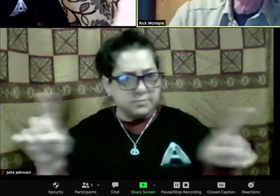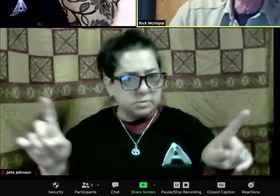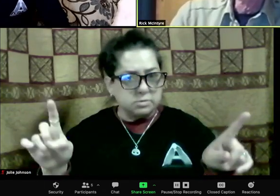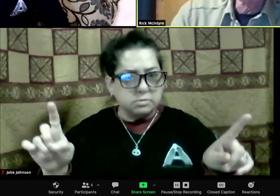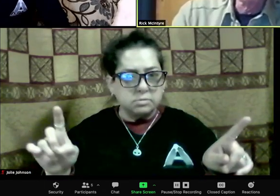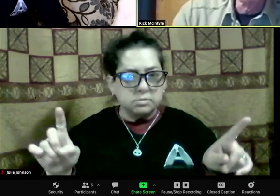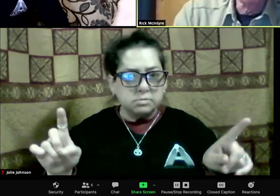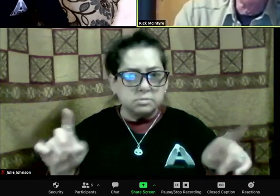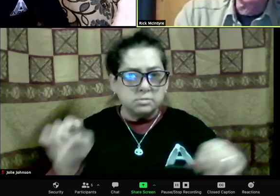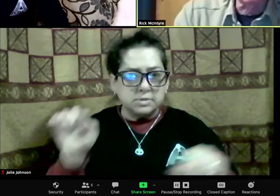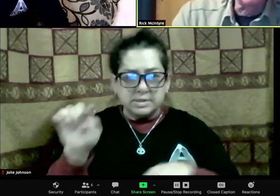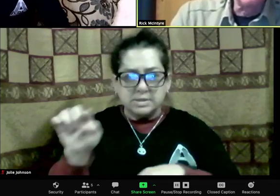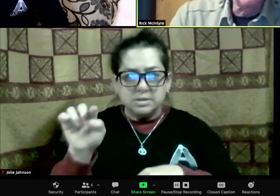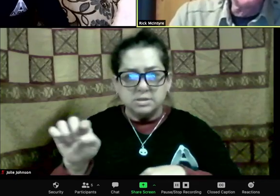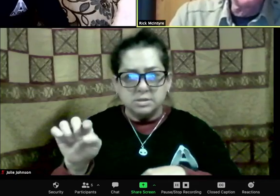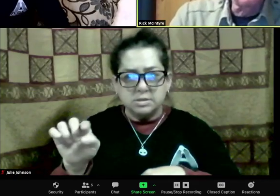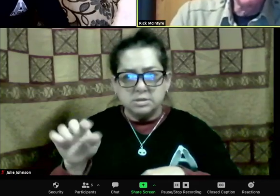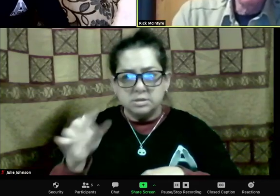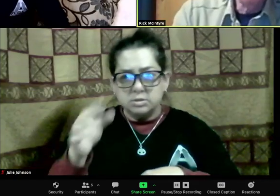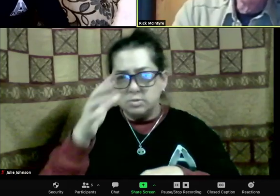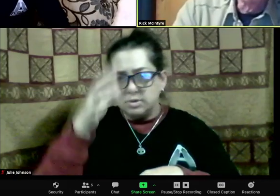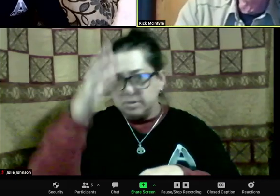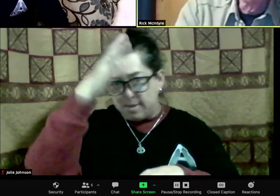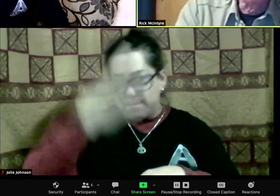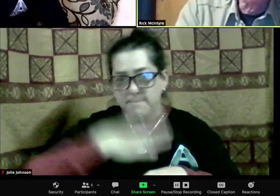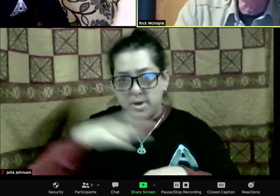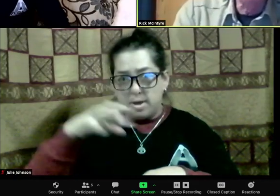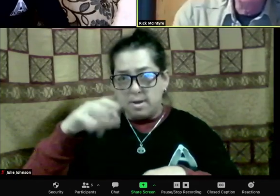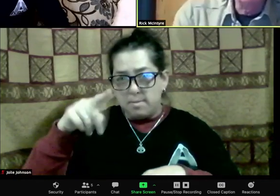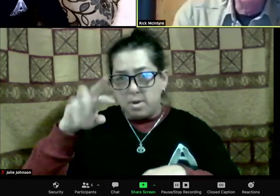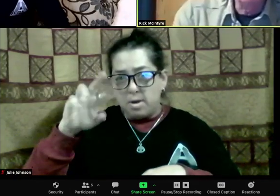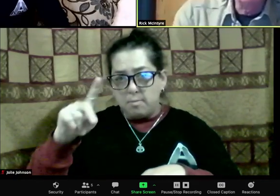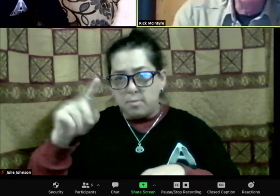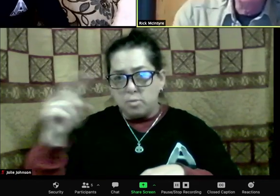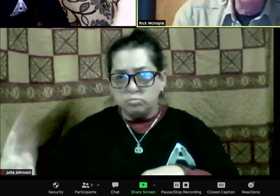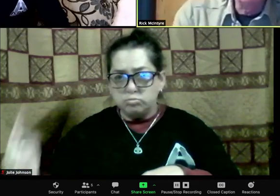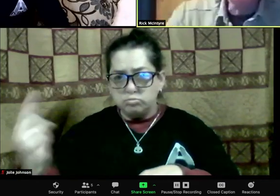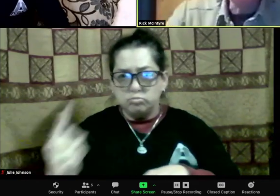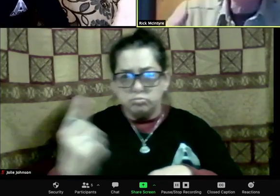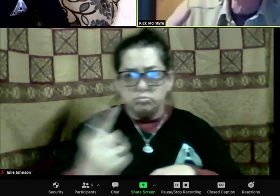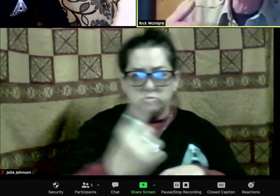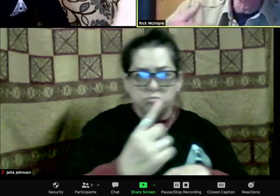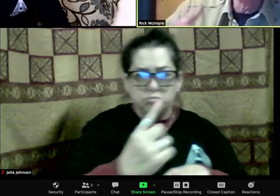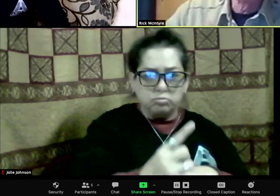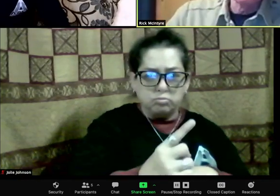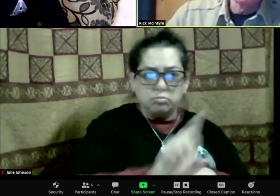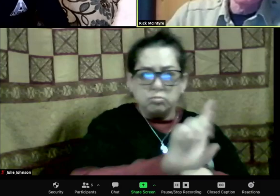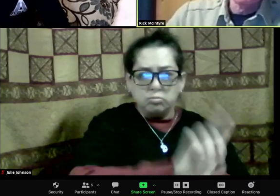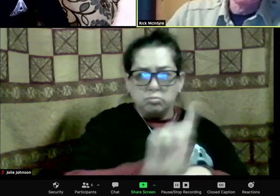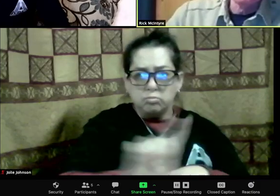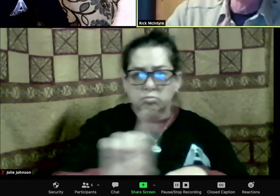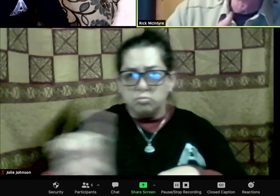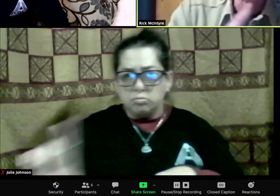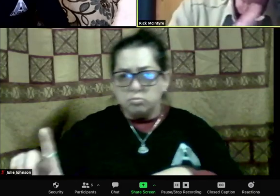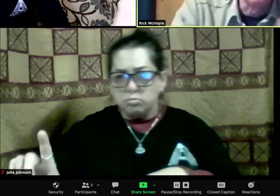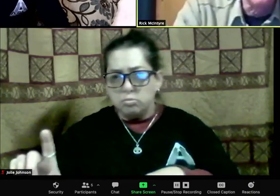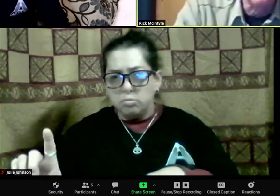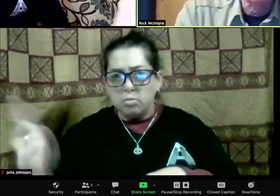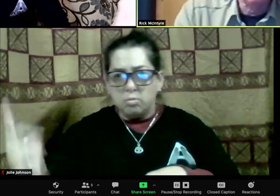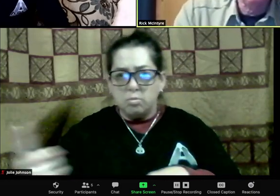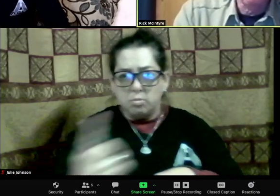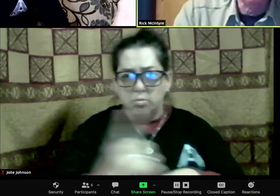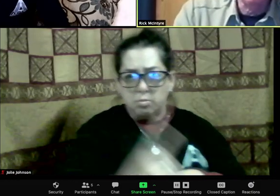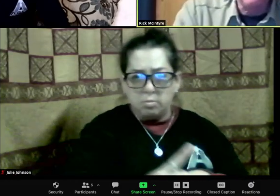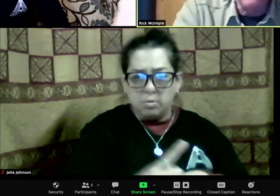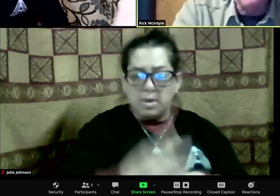crystal prequels, they would run to the far end of the pen and they would just kind of go back and forth trying to get as far away as they